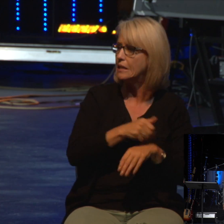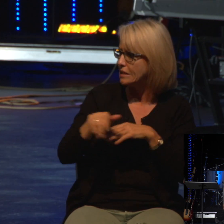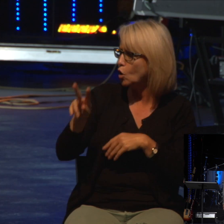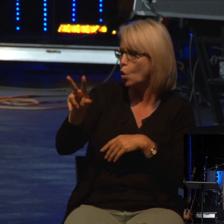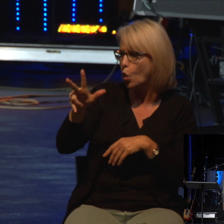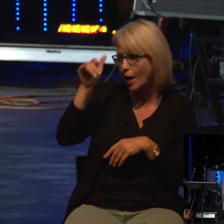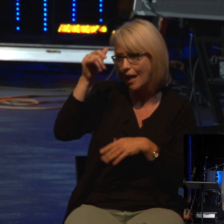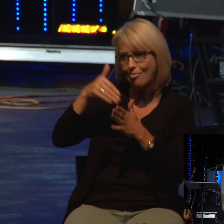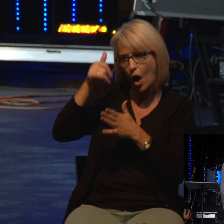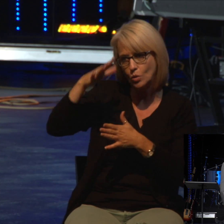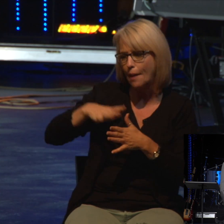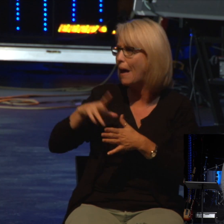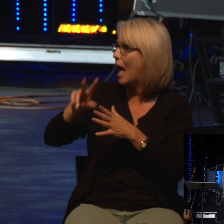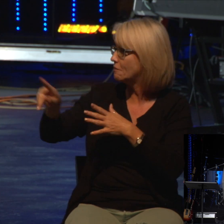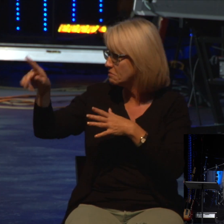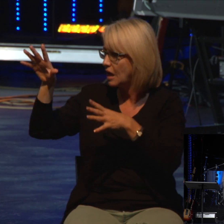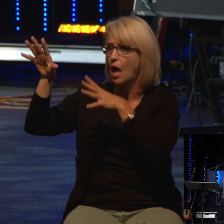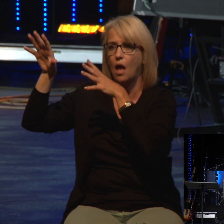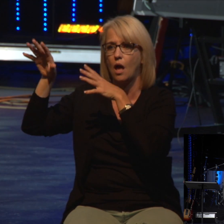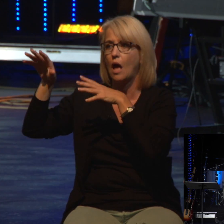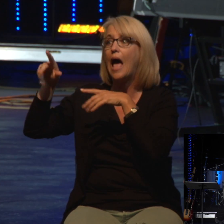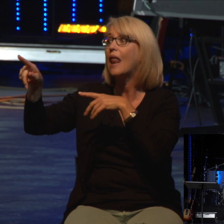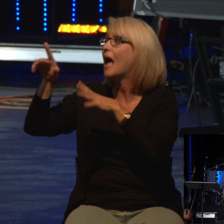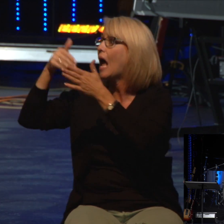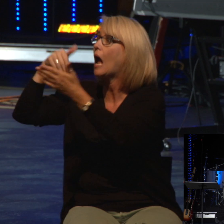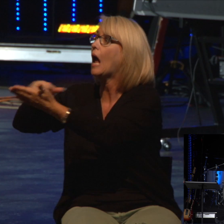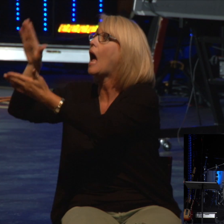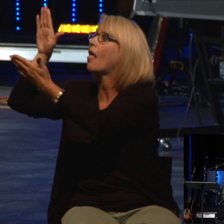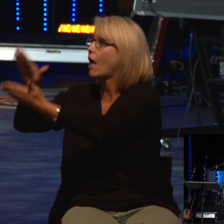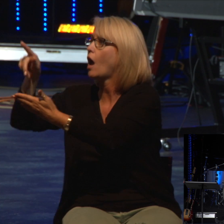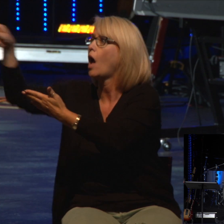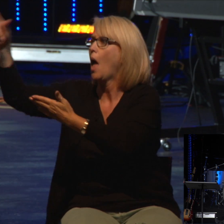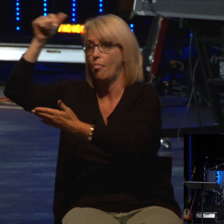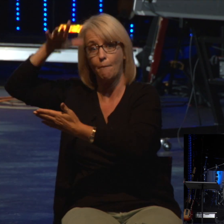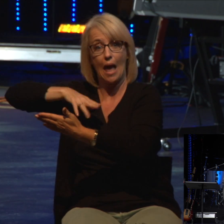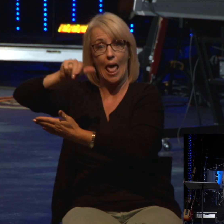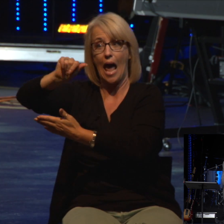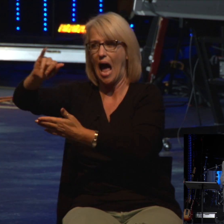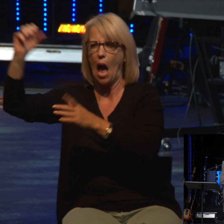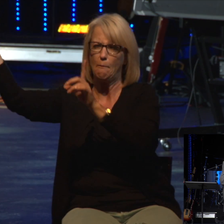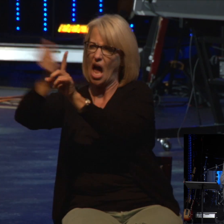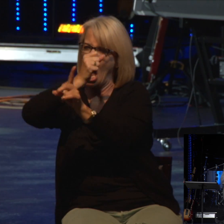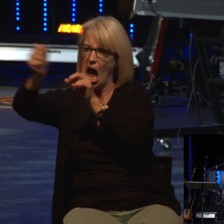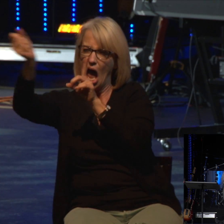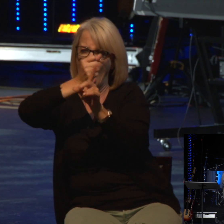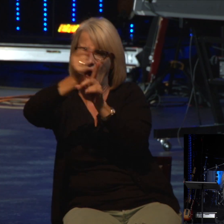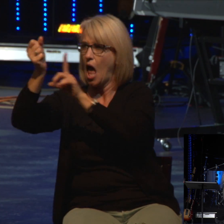But they beat the stuffings out of the Israeli army and sent them back in disorder. And Israel